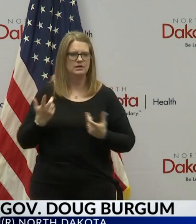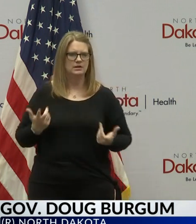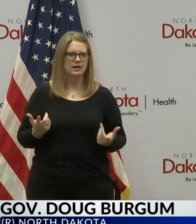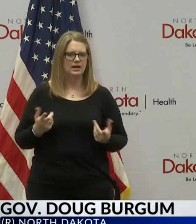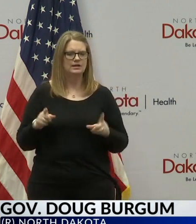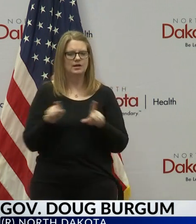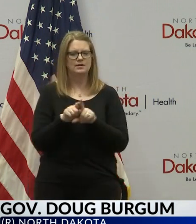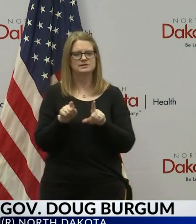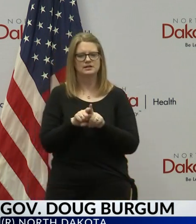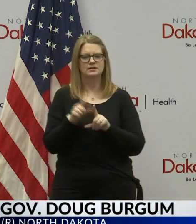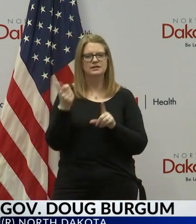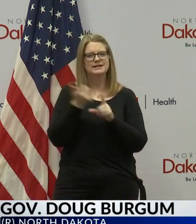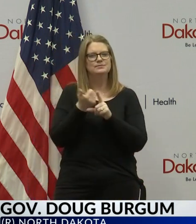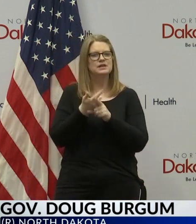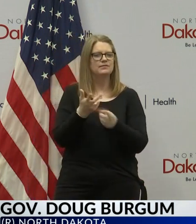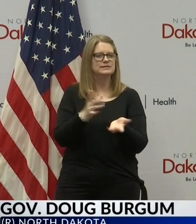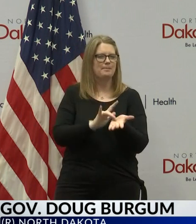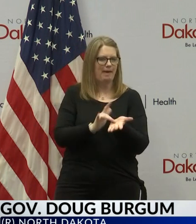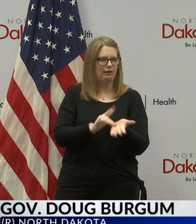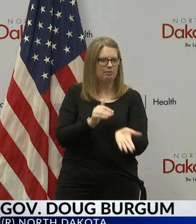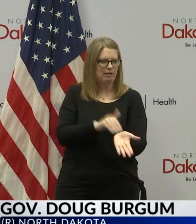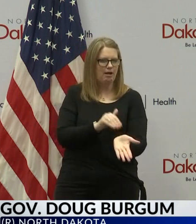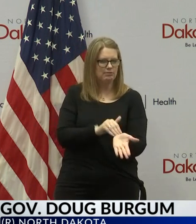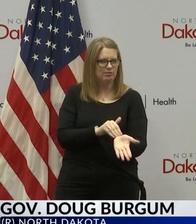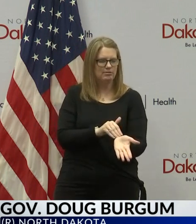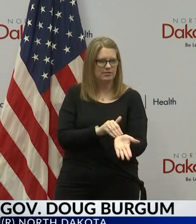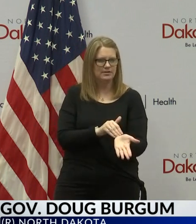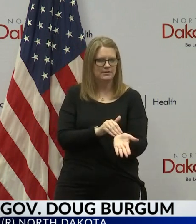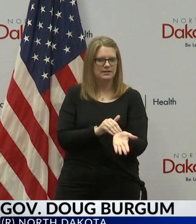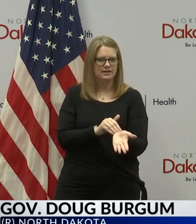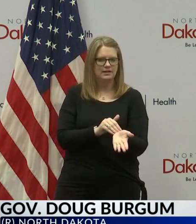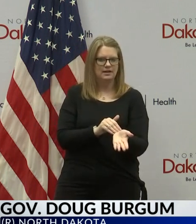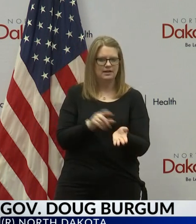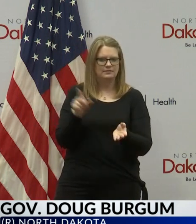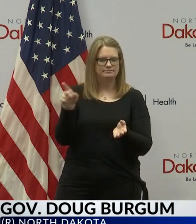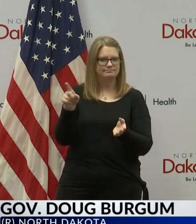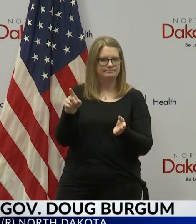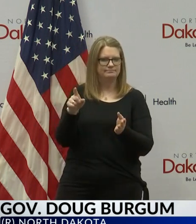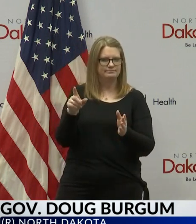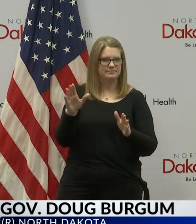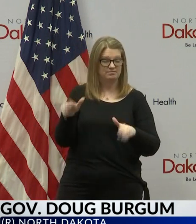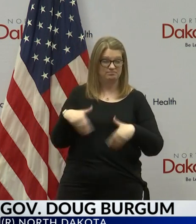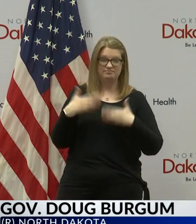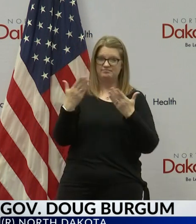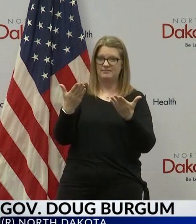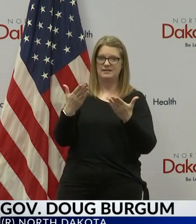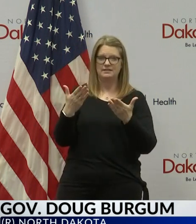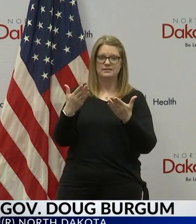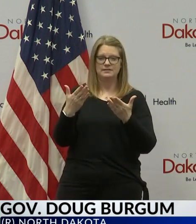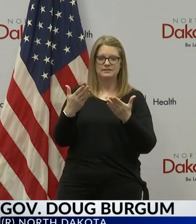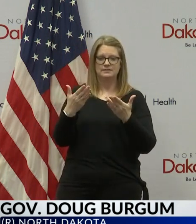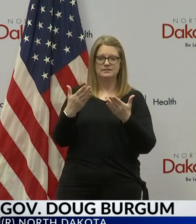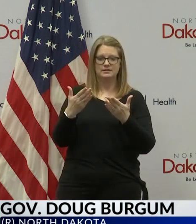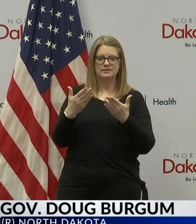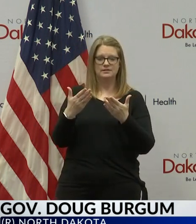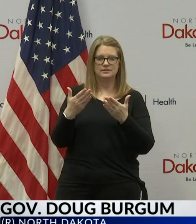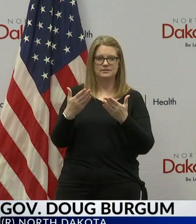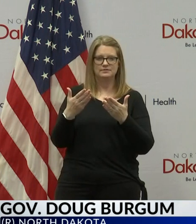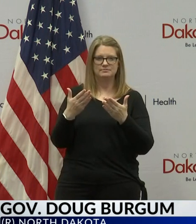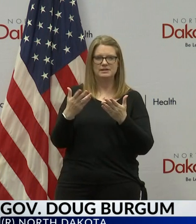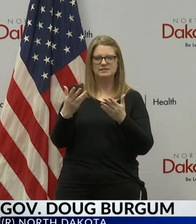doesn't hurt that he's also a medical doctor and has personally delivered a large portion of the people that now vote for him,